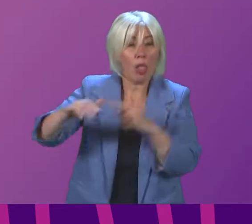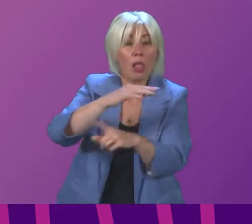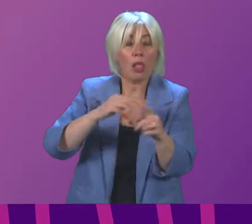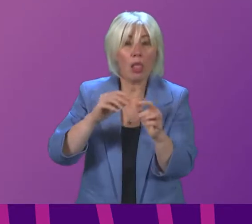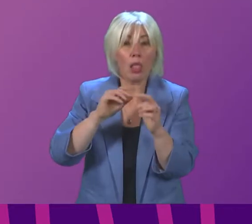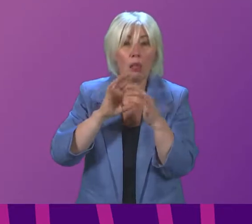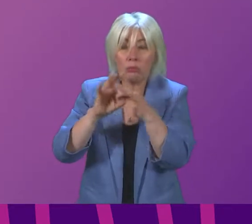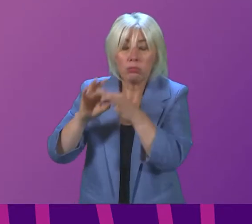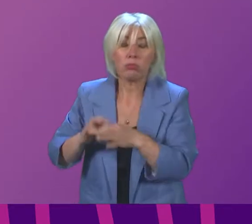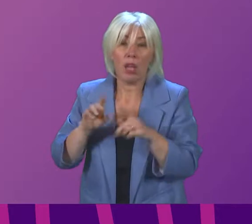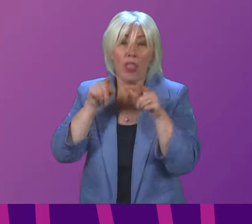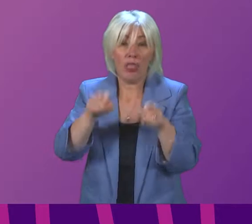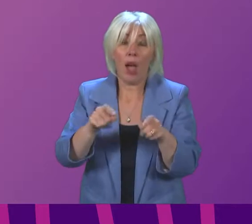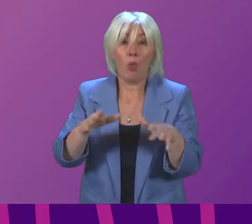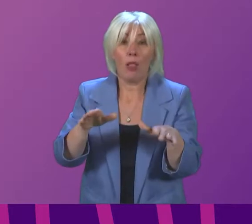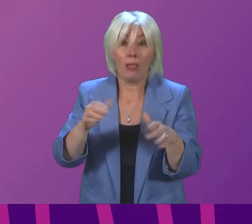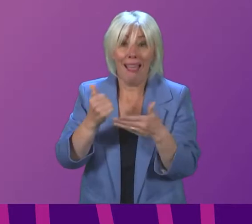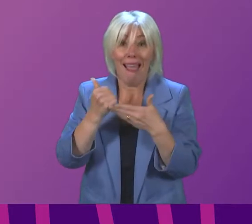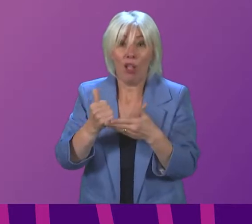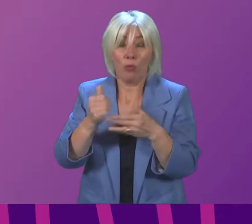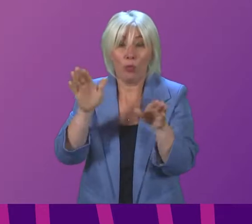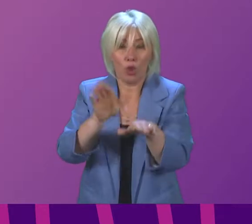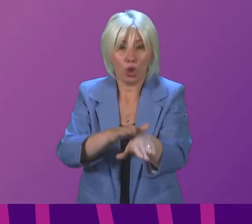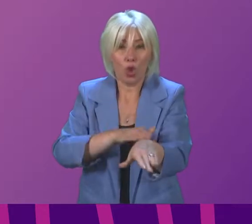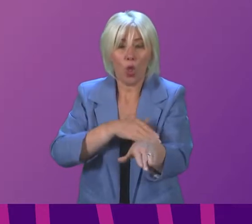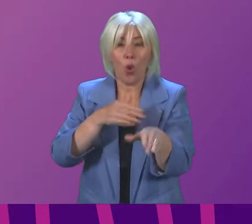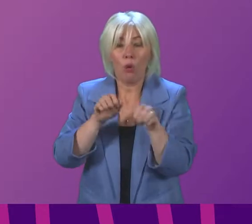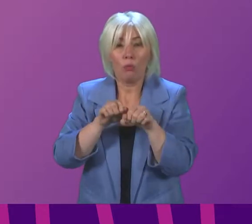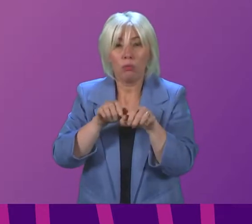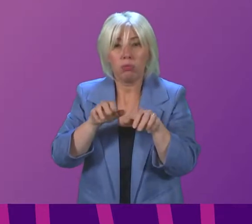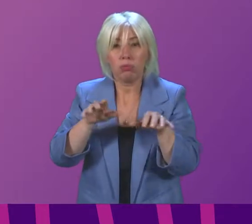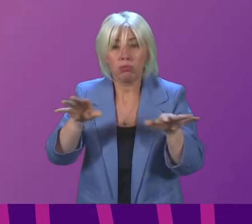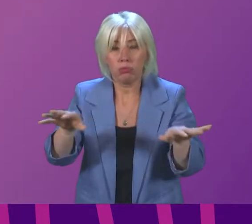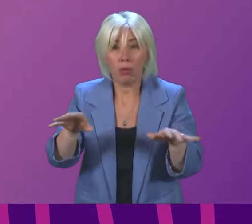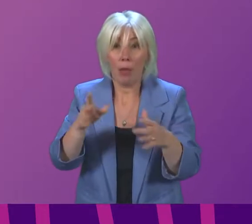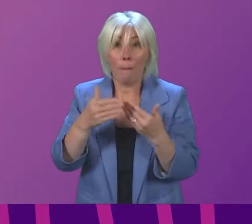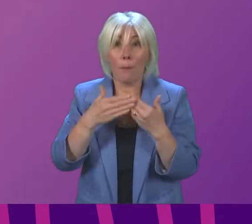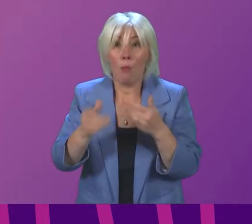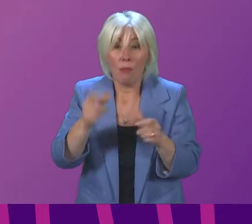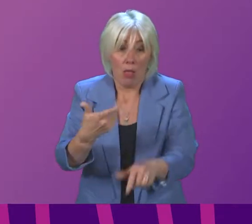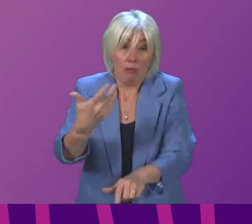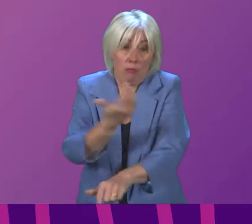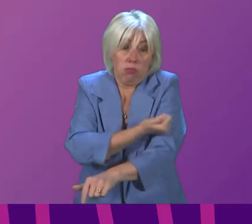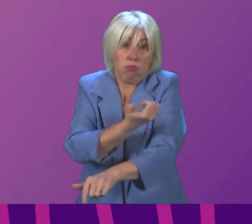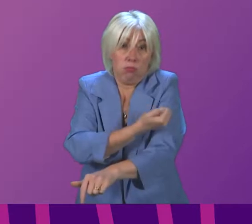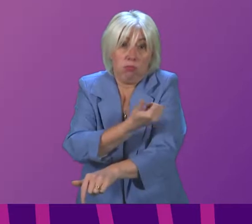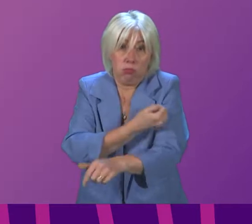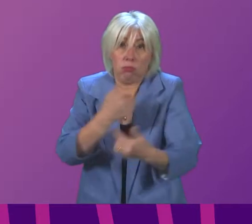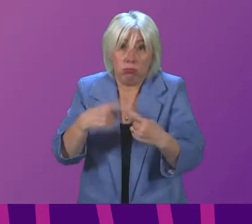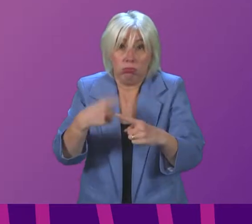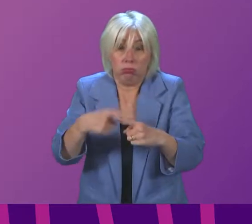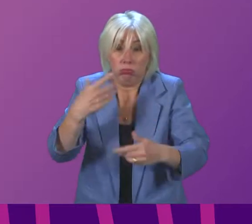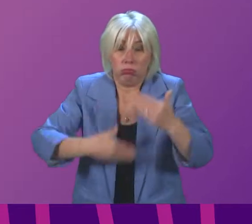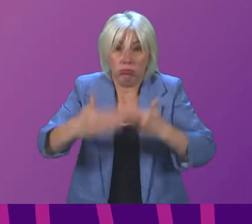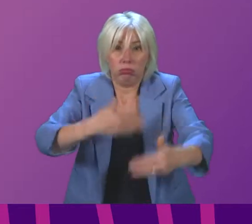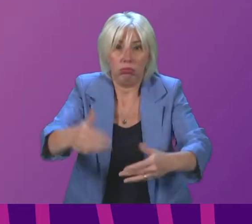help us to slow down this virus while we get more and more people boosted secondly though because I appreciate some